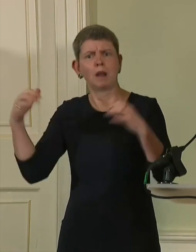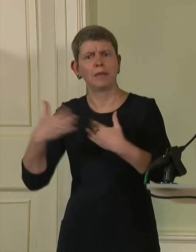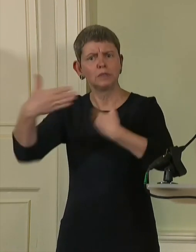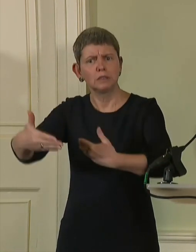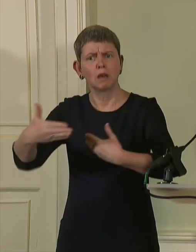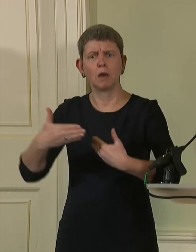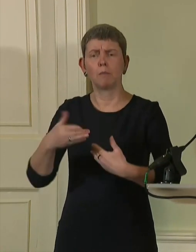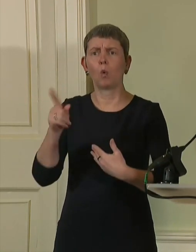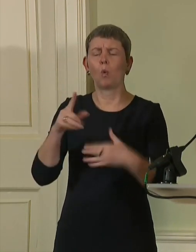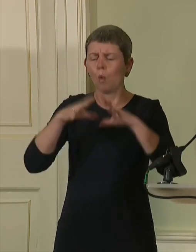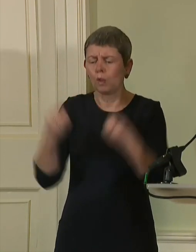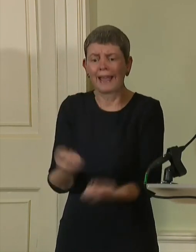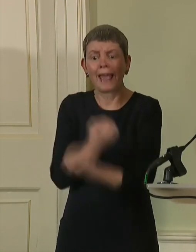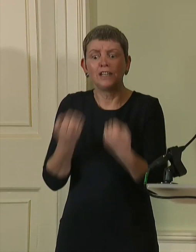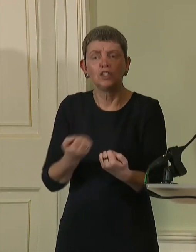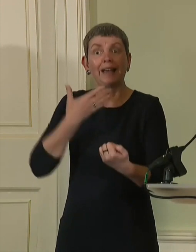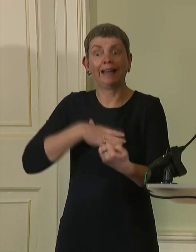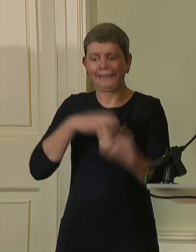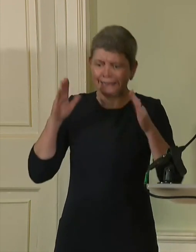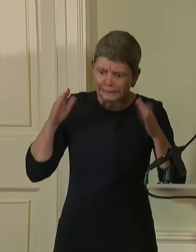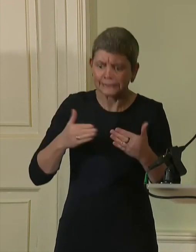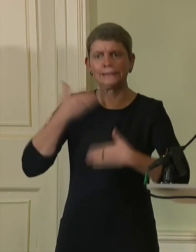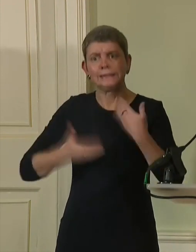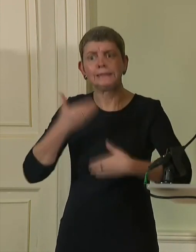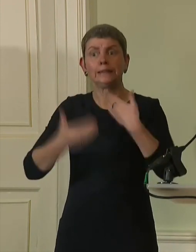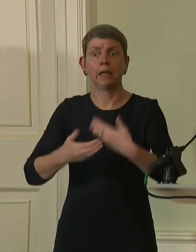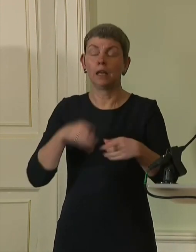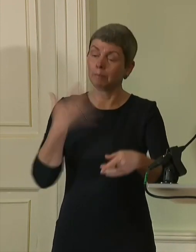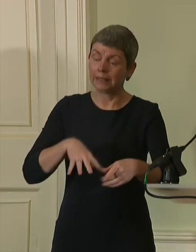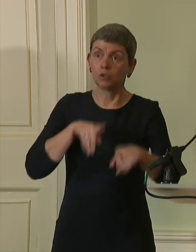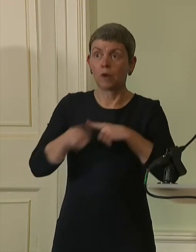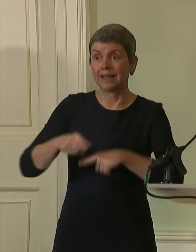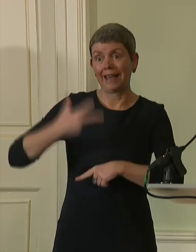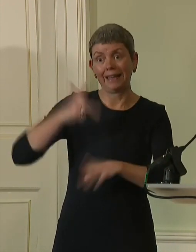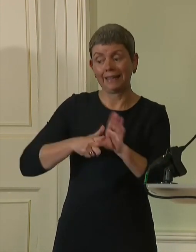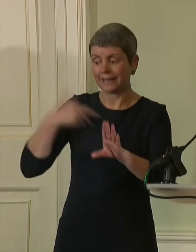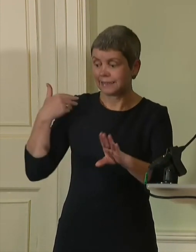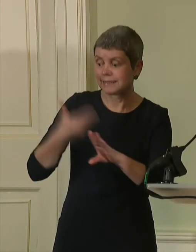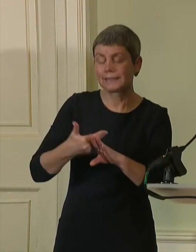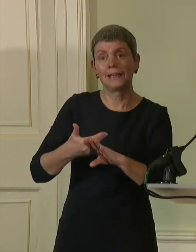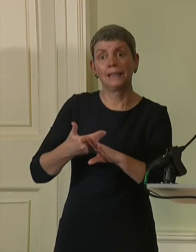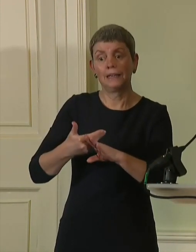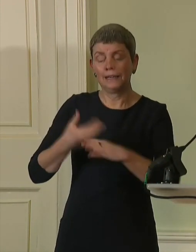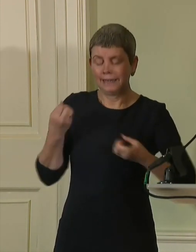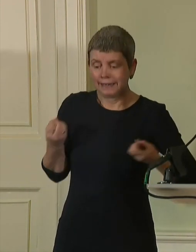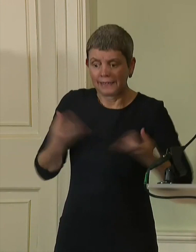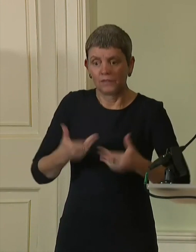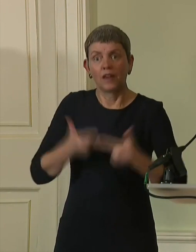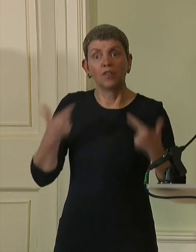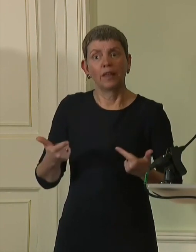of energy that it needs in the way that I have strived to do every day for the past eight years, the answer honestly